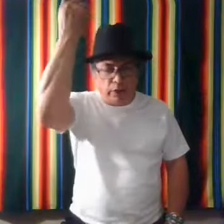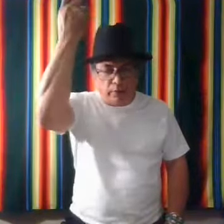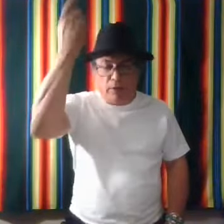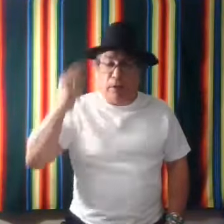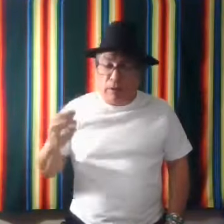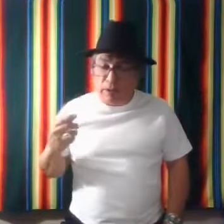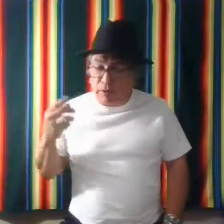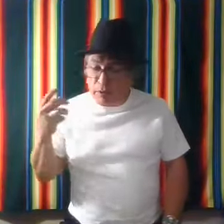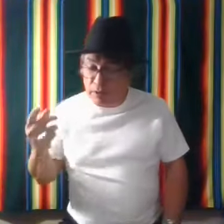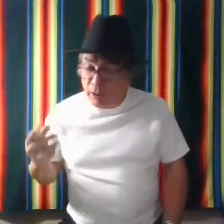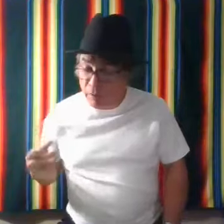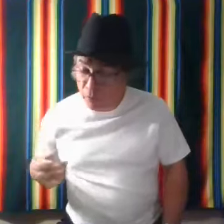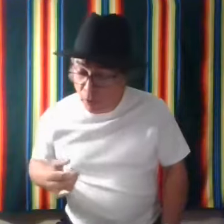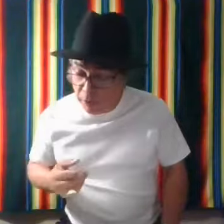One, That's, that's a sign for holy.